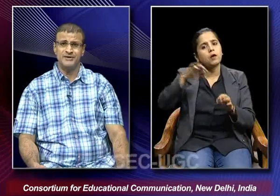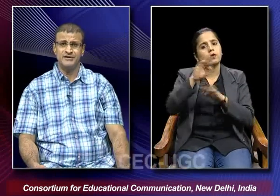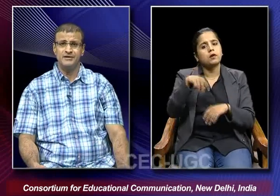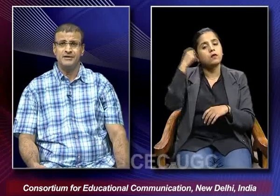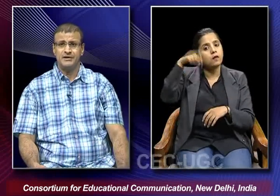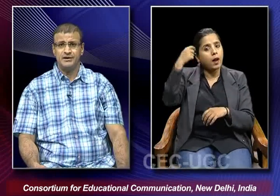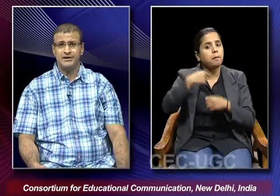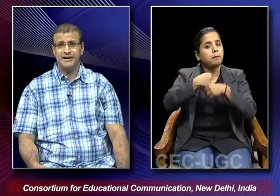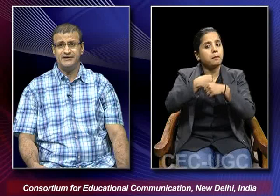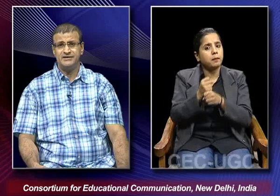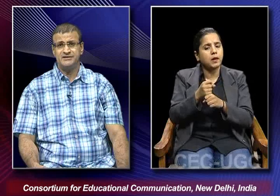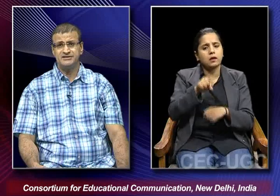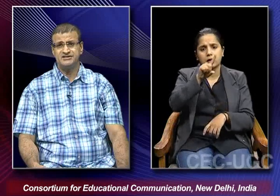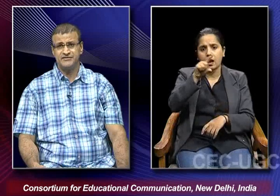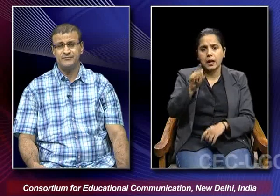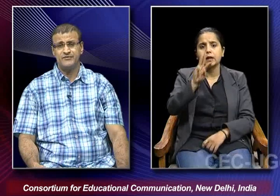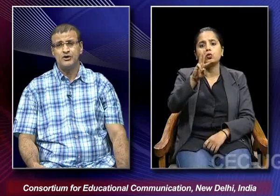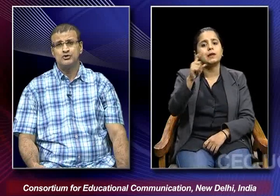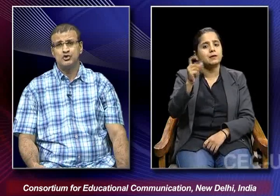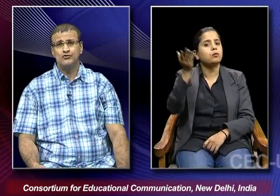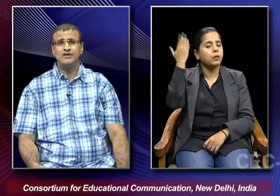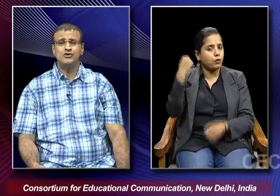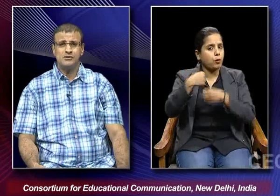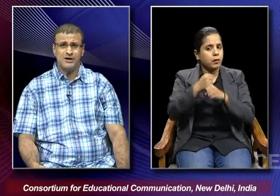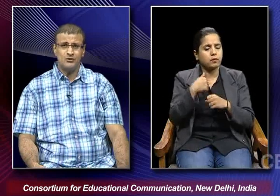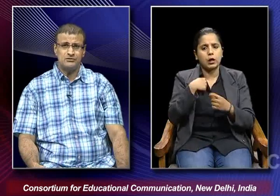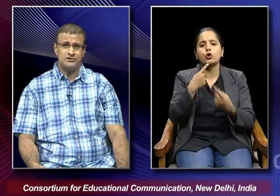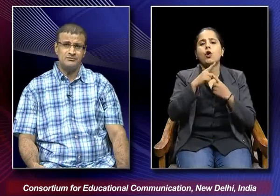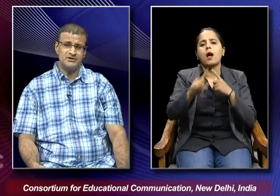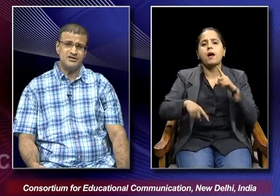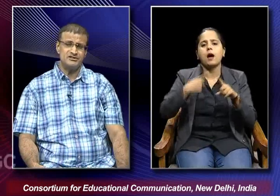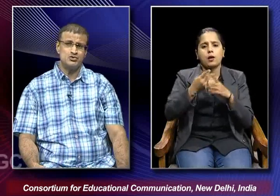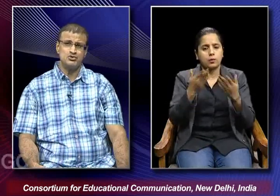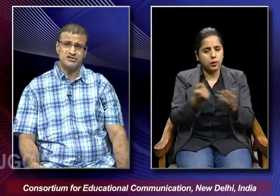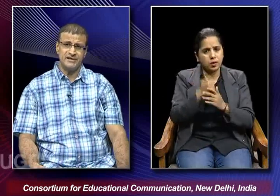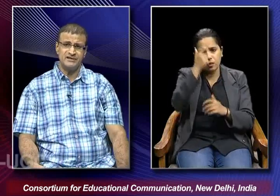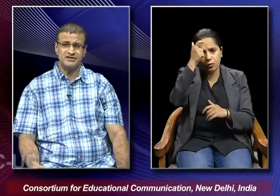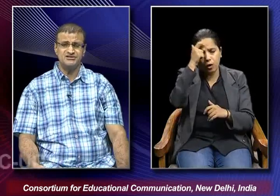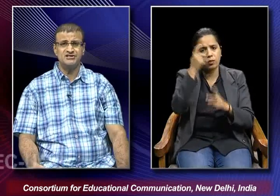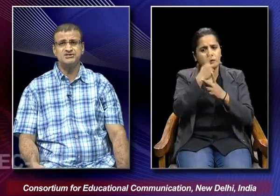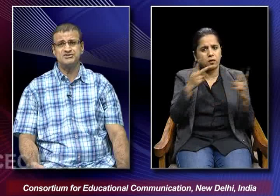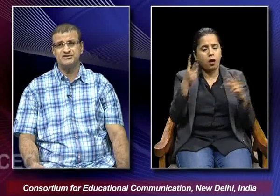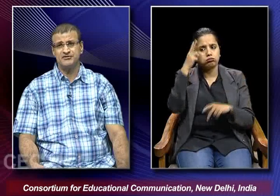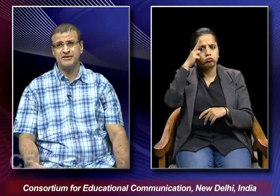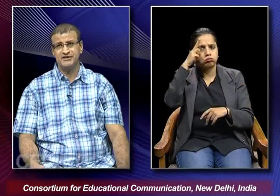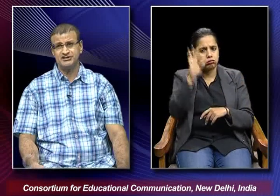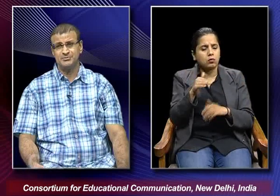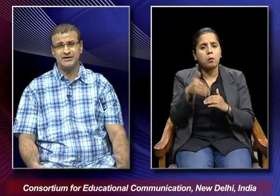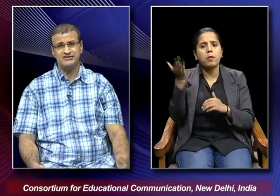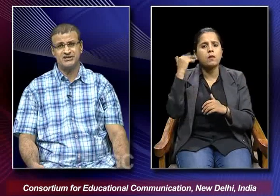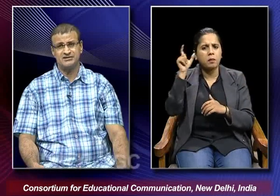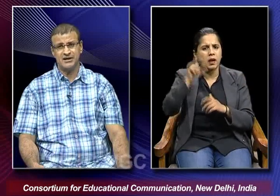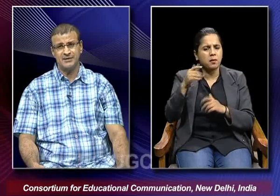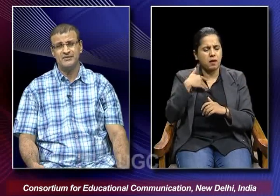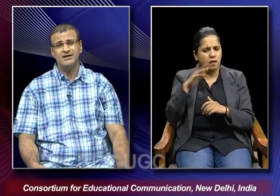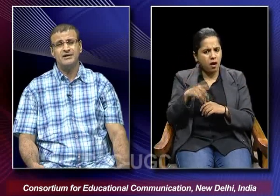was made in 1937. So we will talk about the issues and the concerns which have been raised by